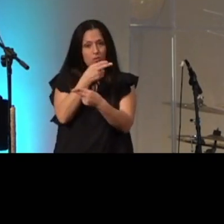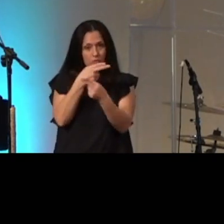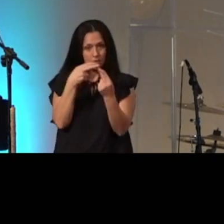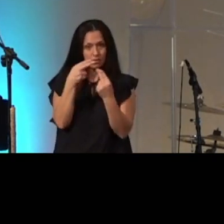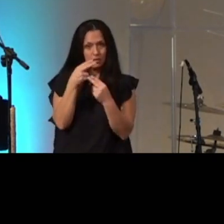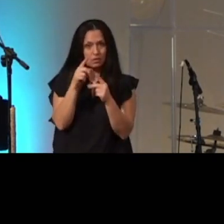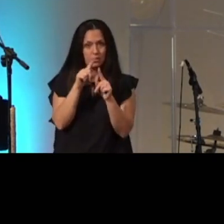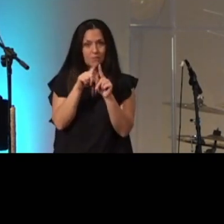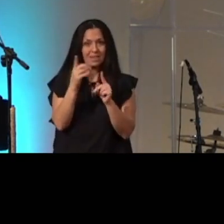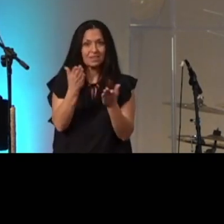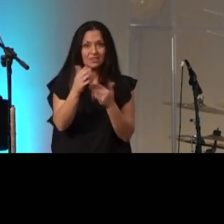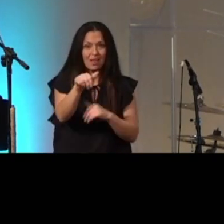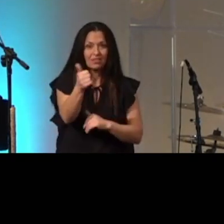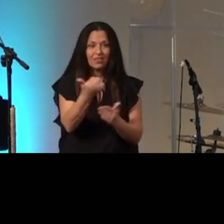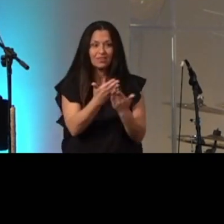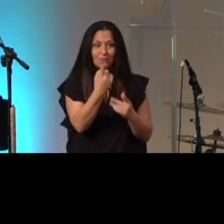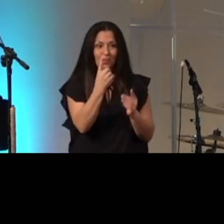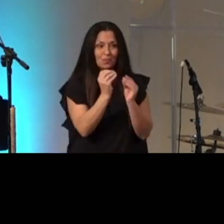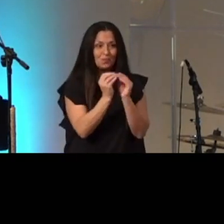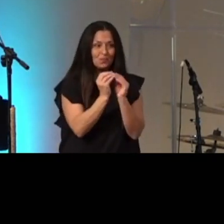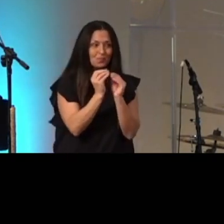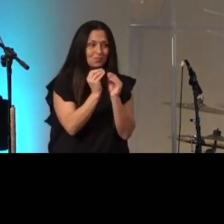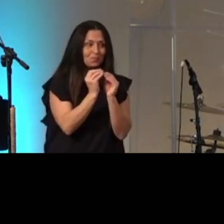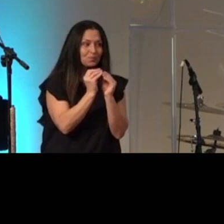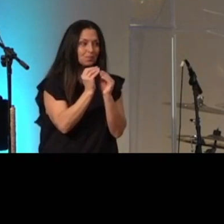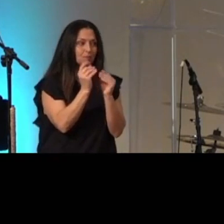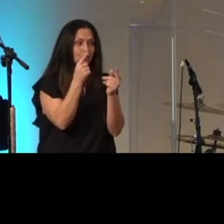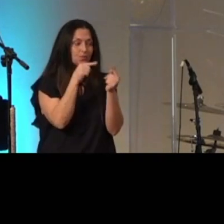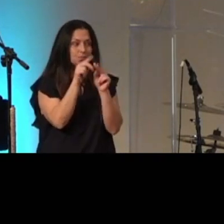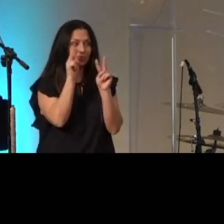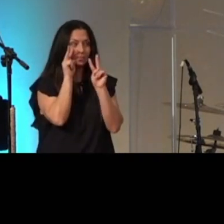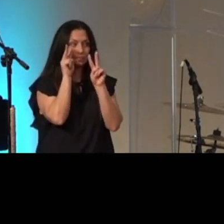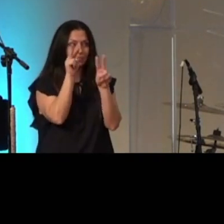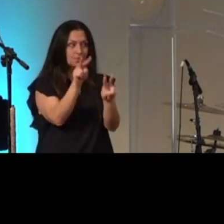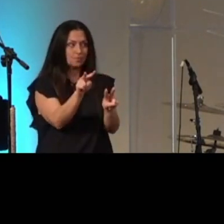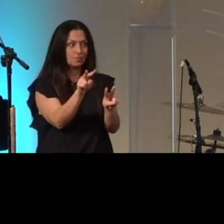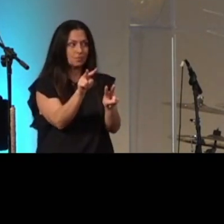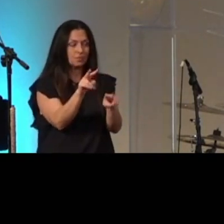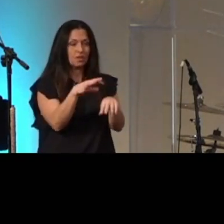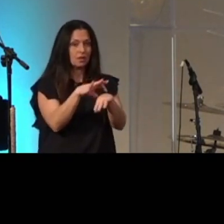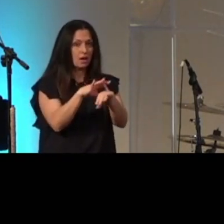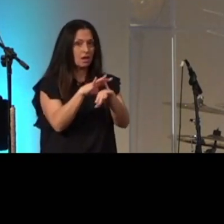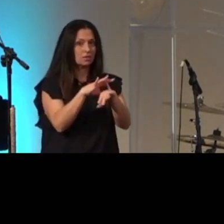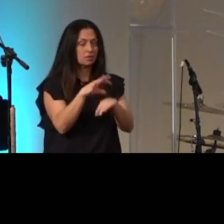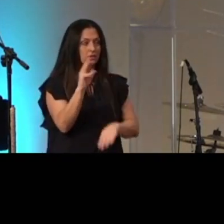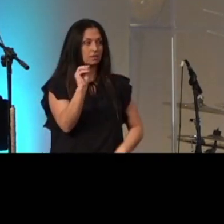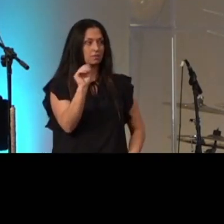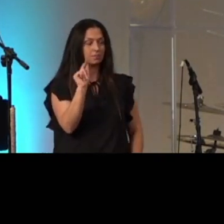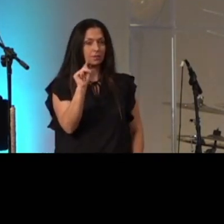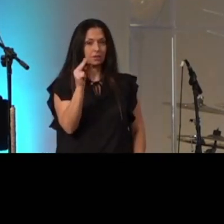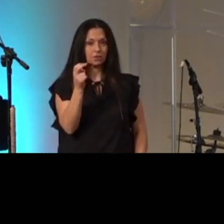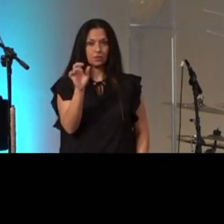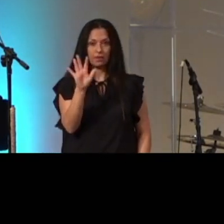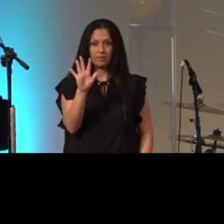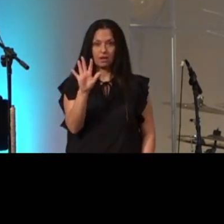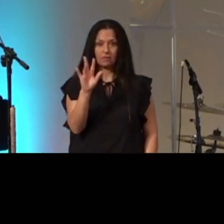but here's the other thing when you look when you look at the context of Matthew 5 8